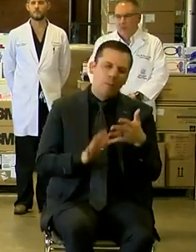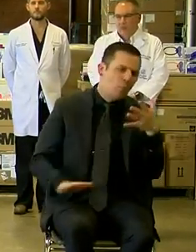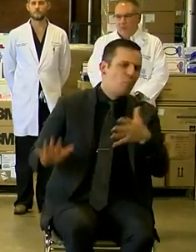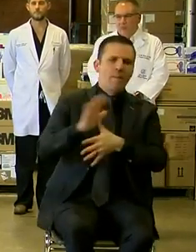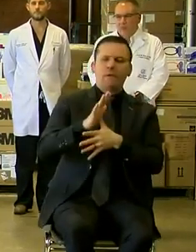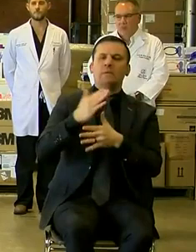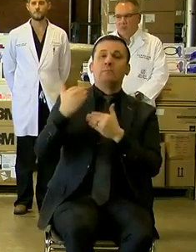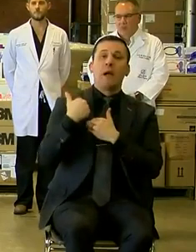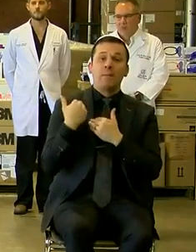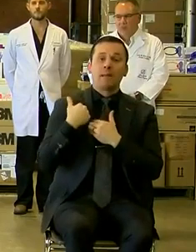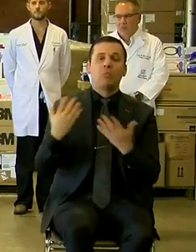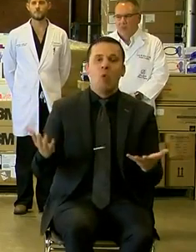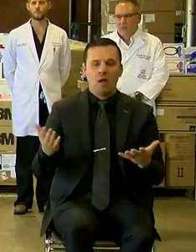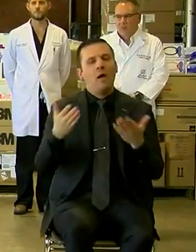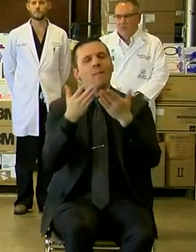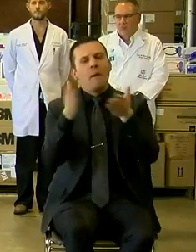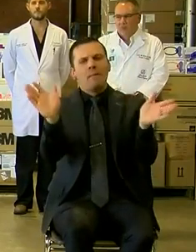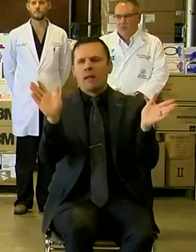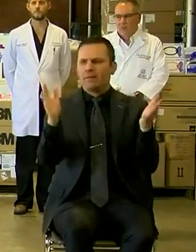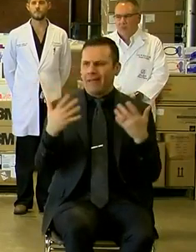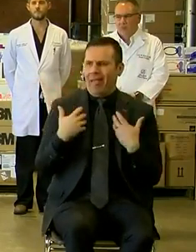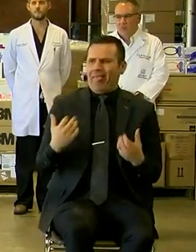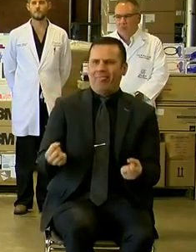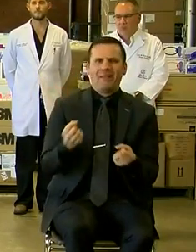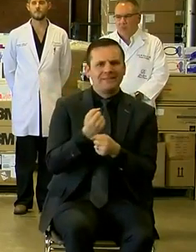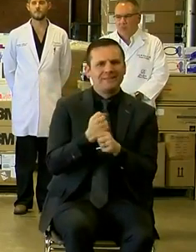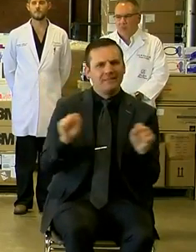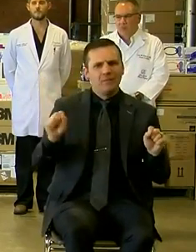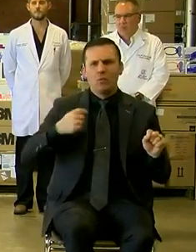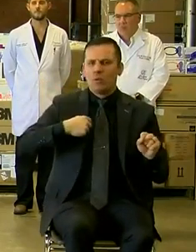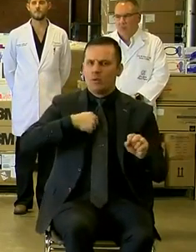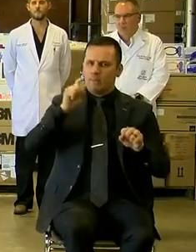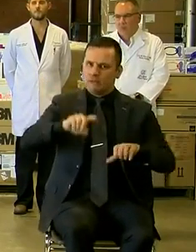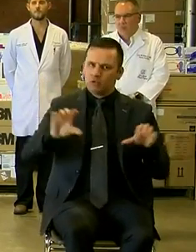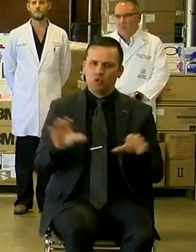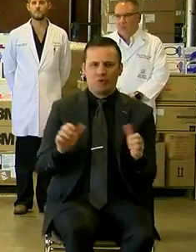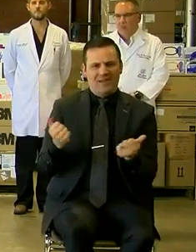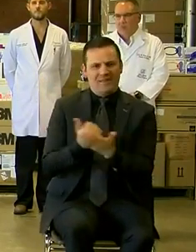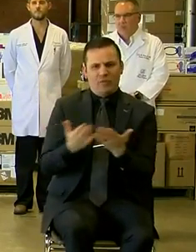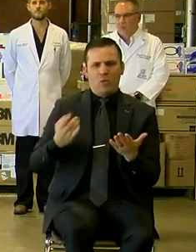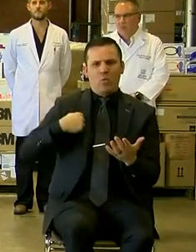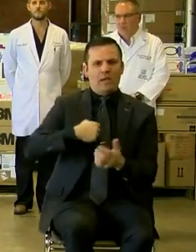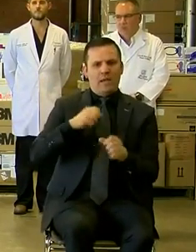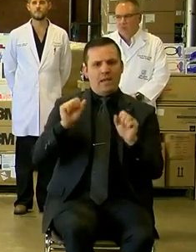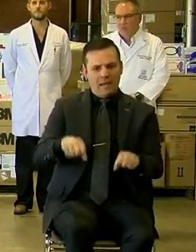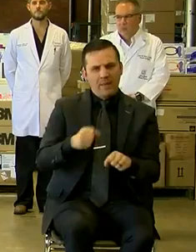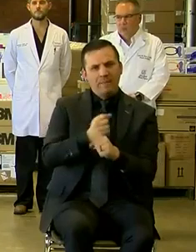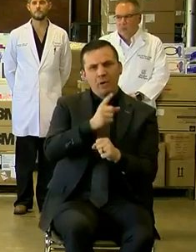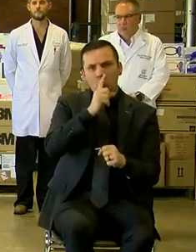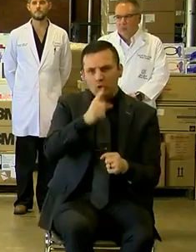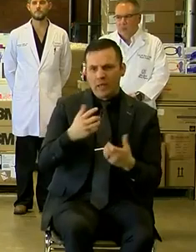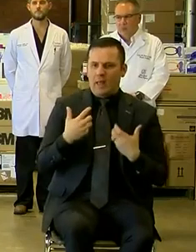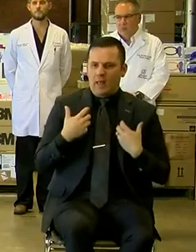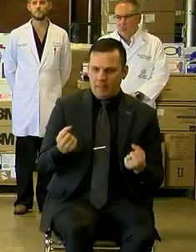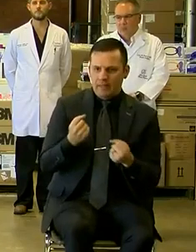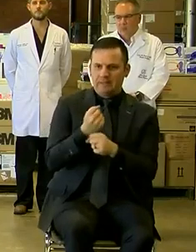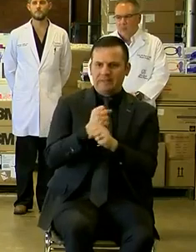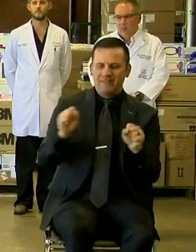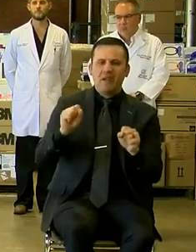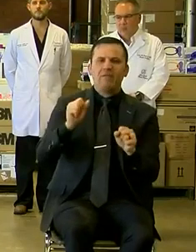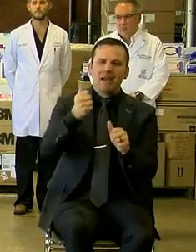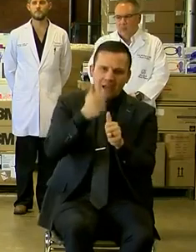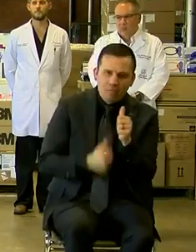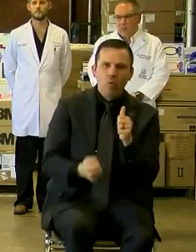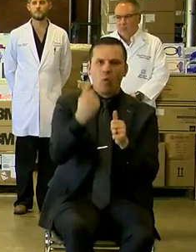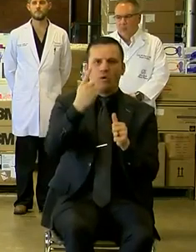we all have is public health and safety. We must do all we can to ensure the health and safety of everyone to save